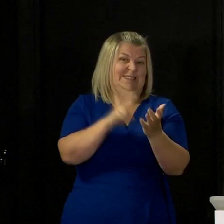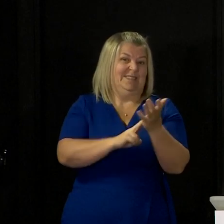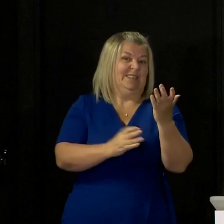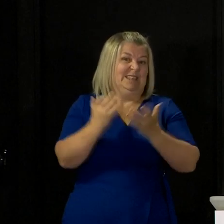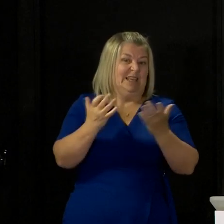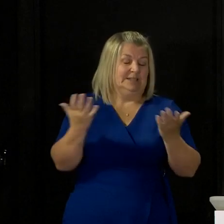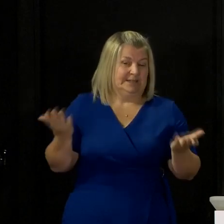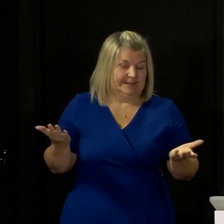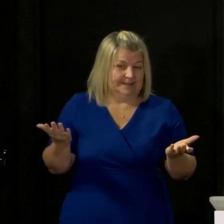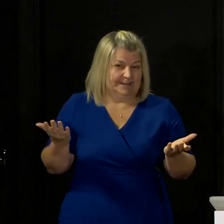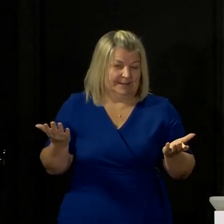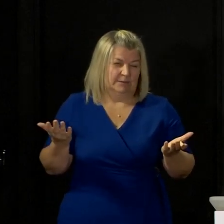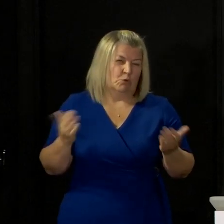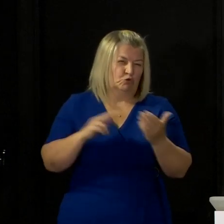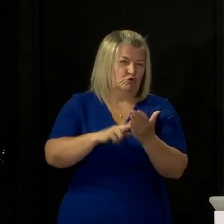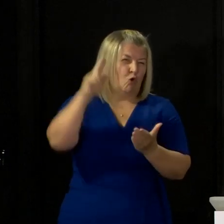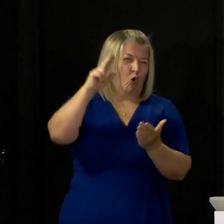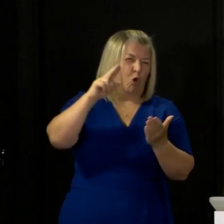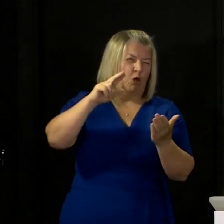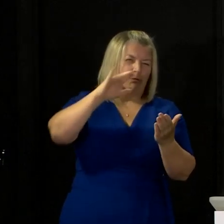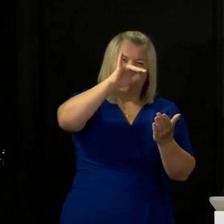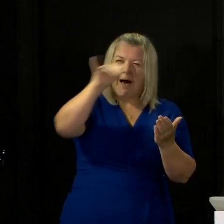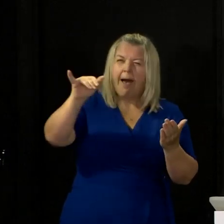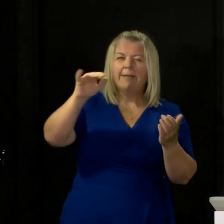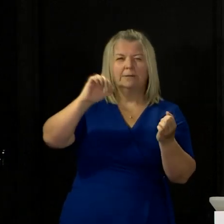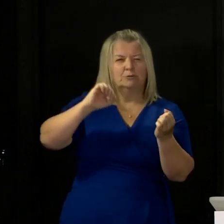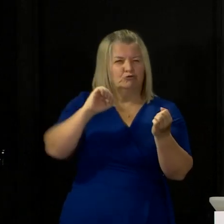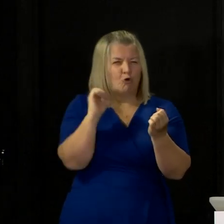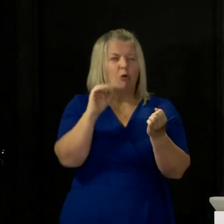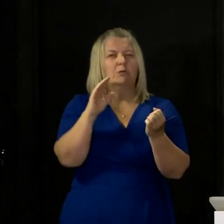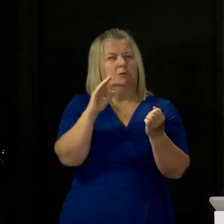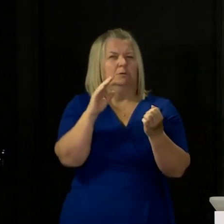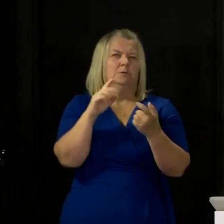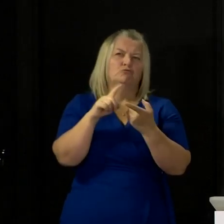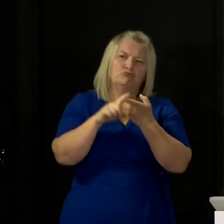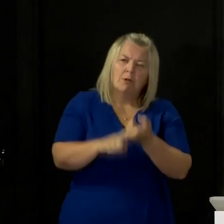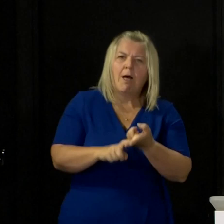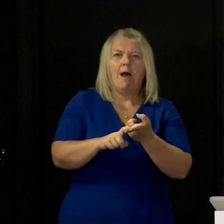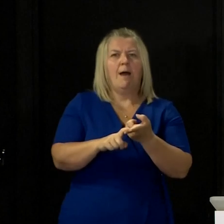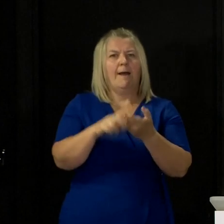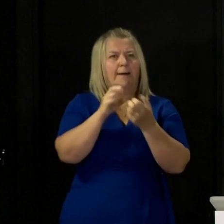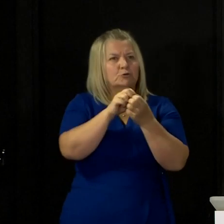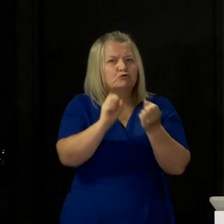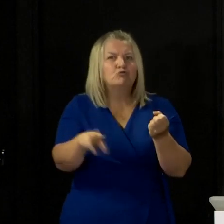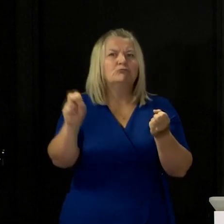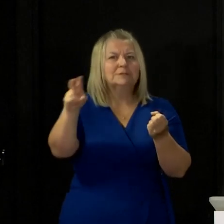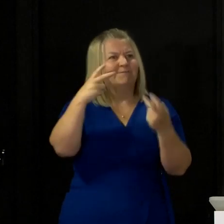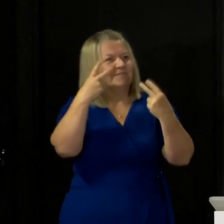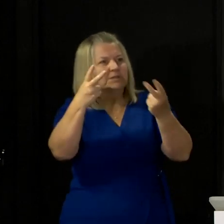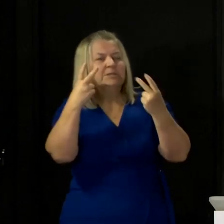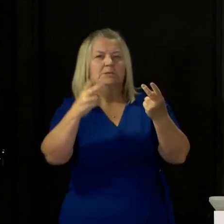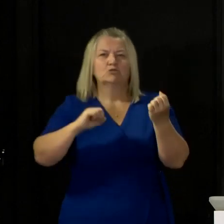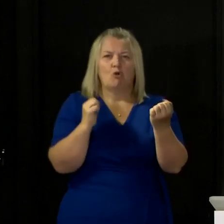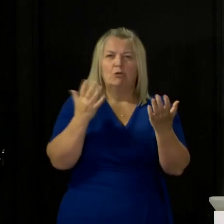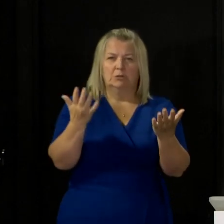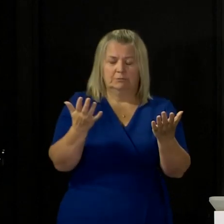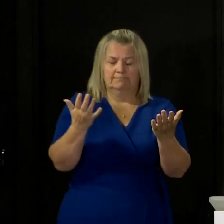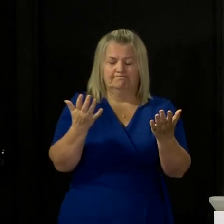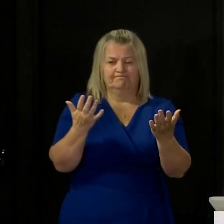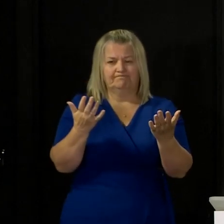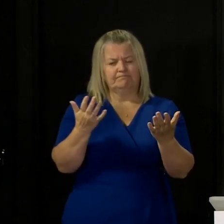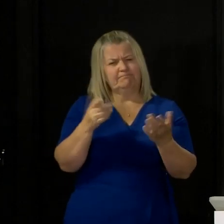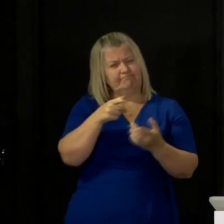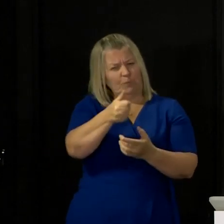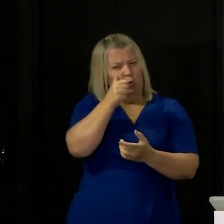and tourism and is there any particular help you can offer areas like this and going back to the Creef Hydro situation